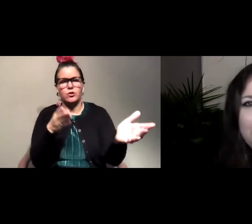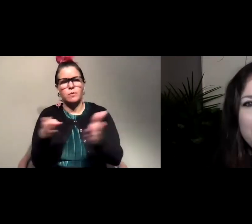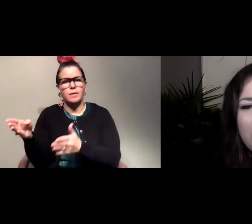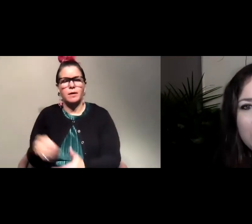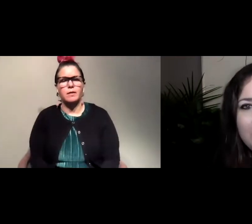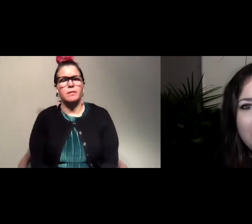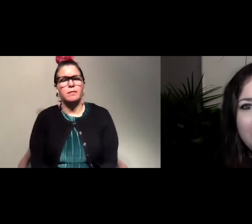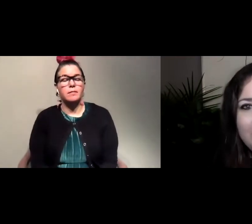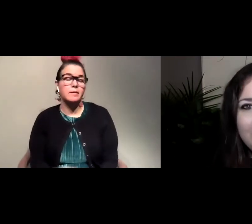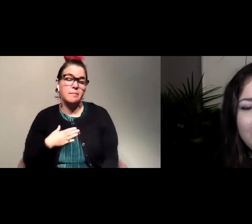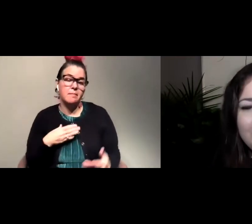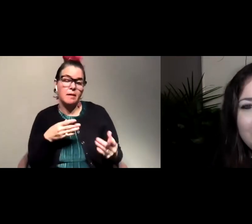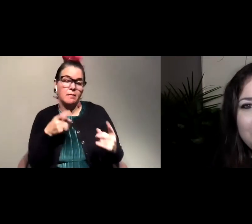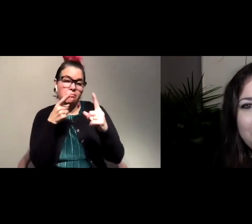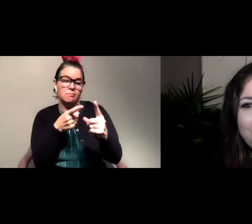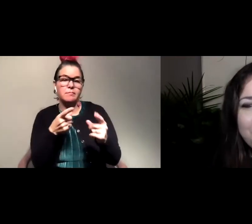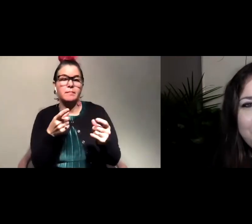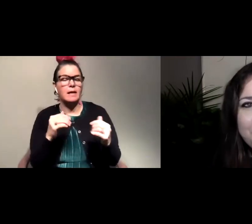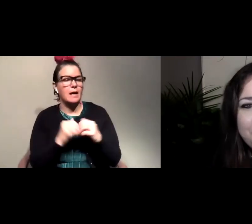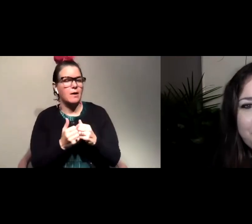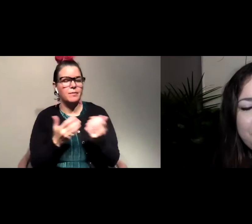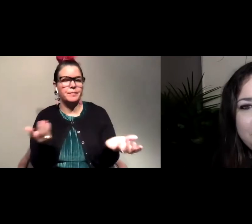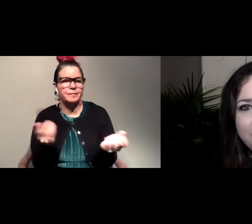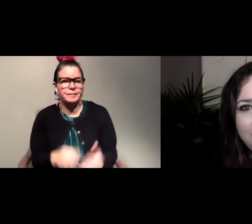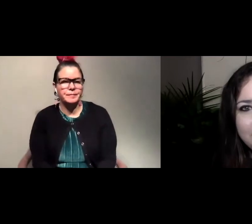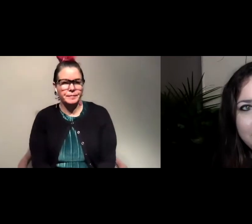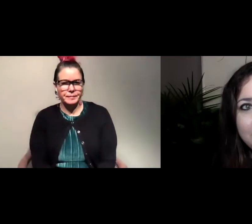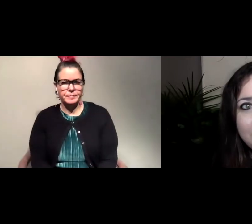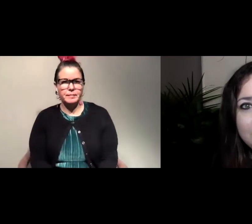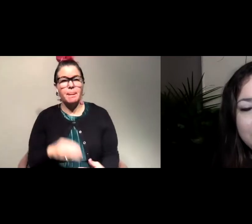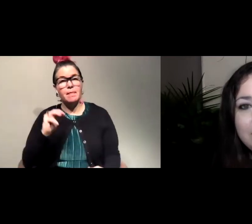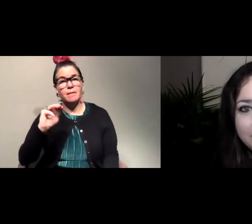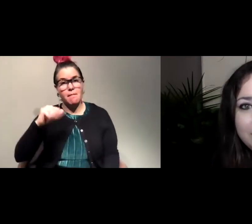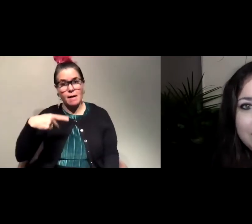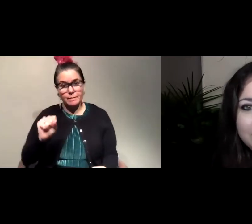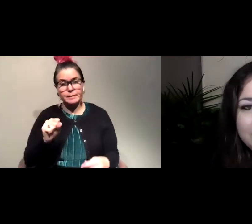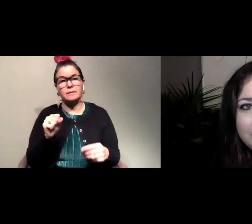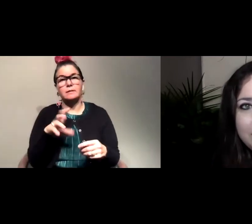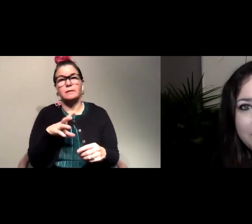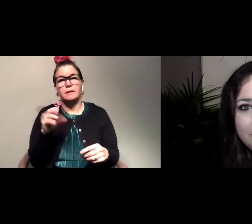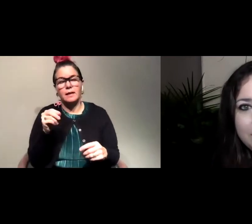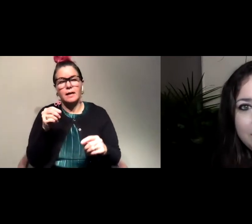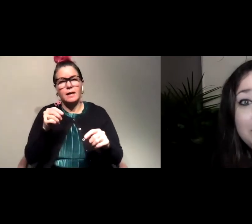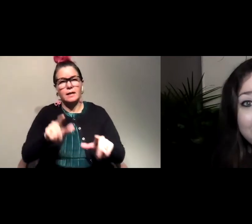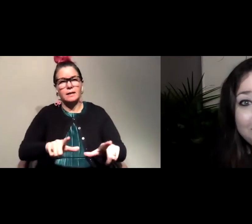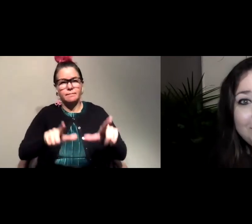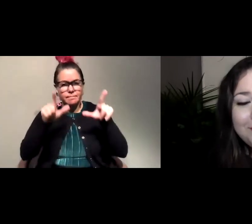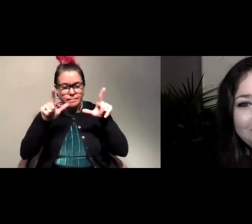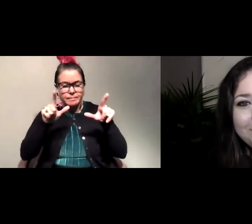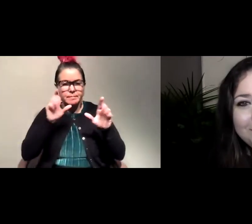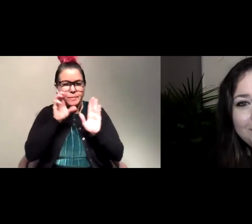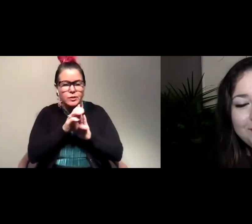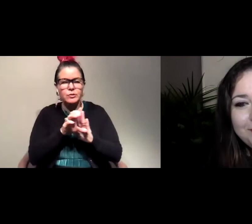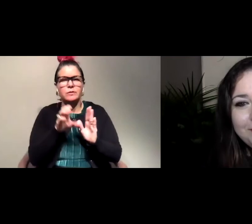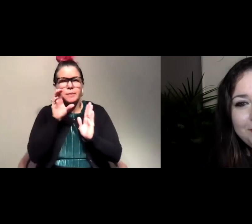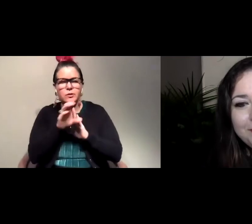so how I plan on doing that is with with maps and with really fine scale imagery so we're